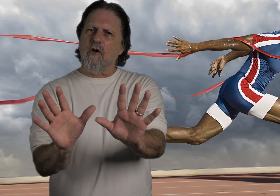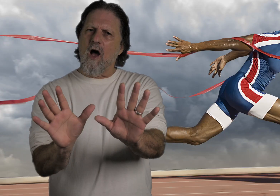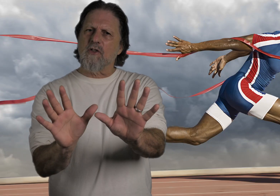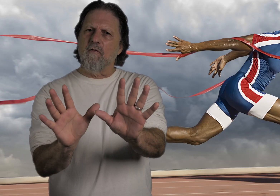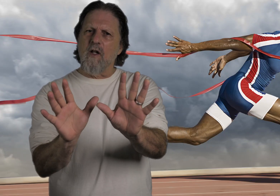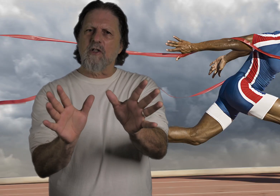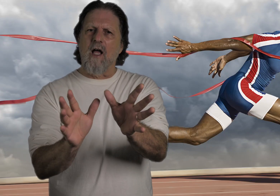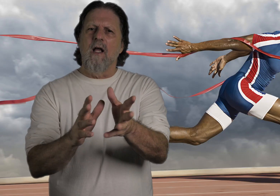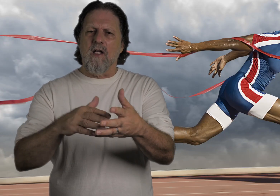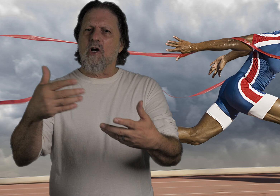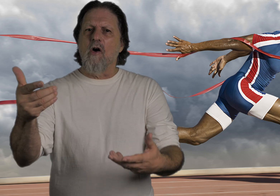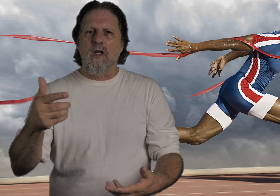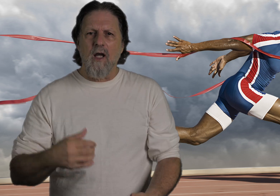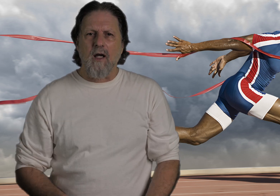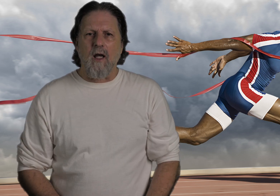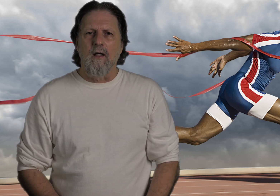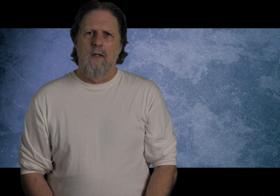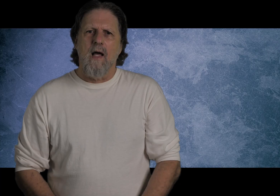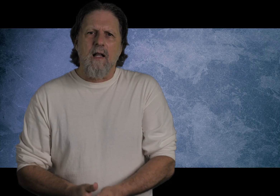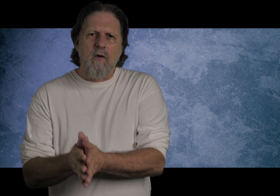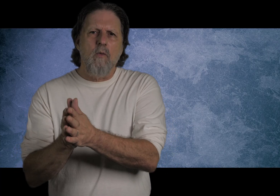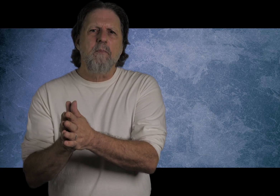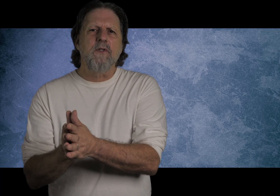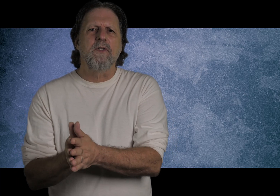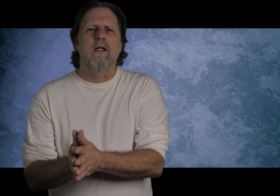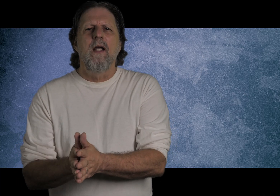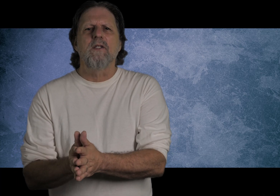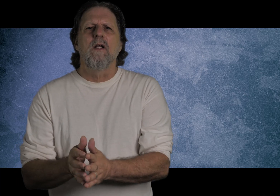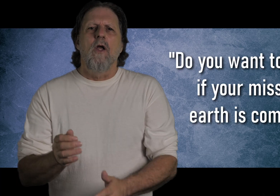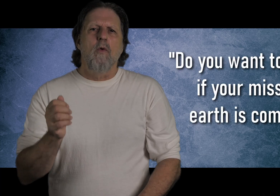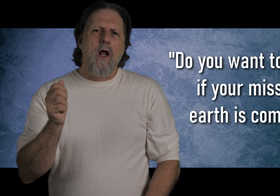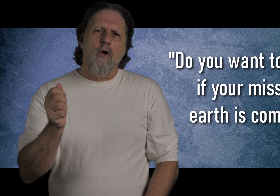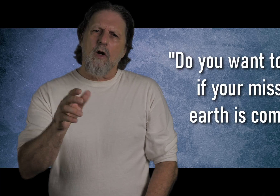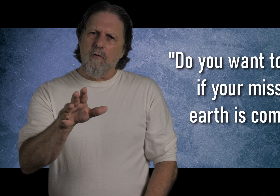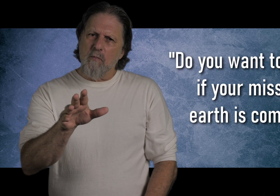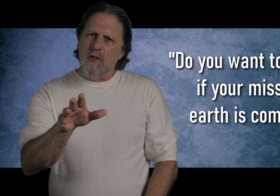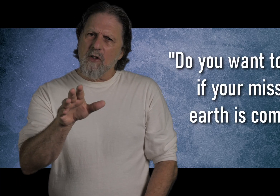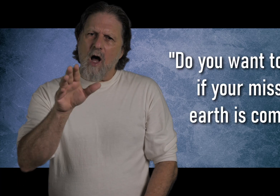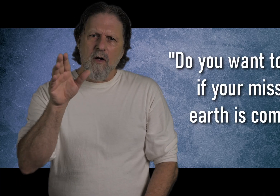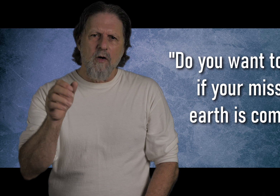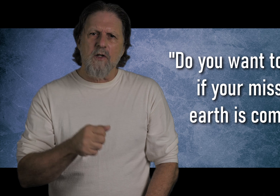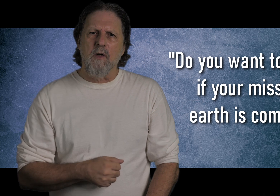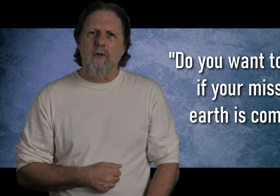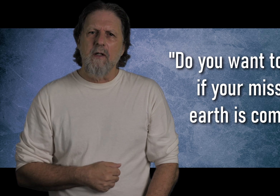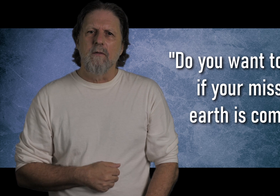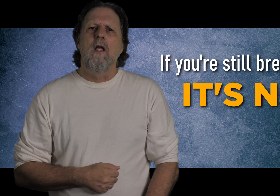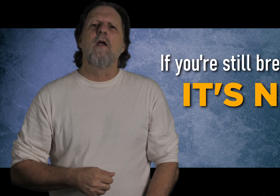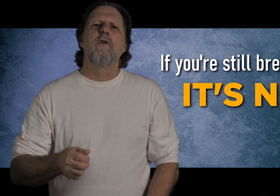across the finish line. It's called the kick. And I like what one person said. He said, You want to know if your mission on earth is complete? If